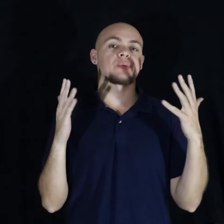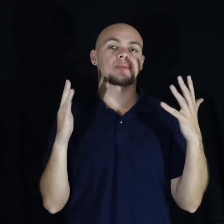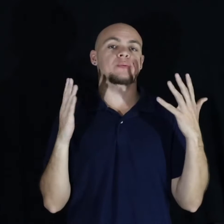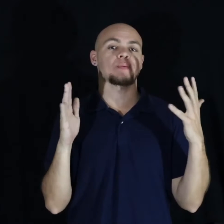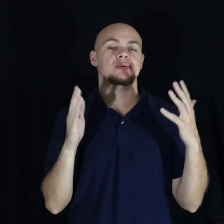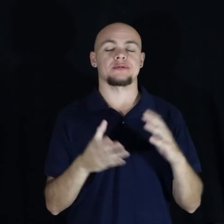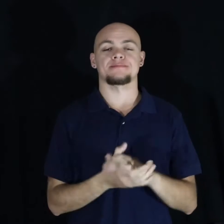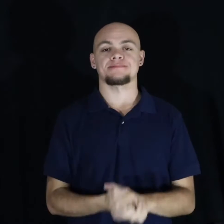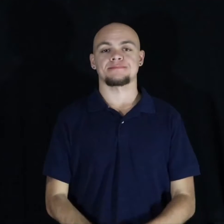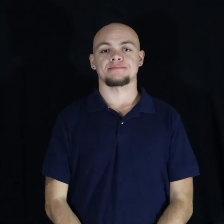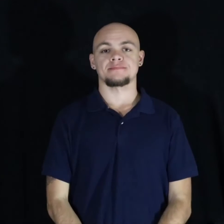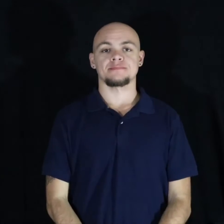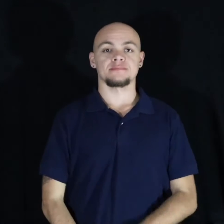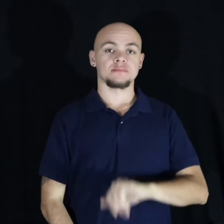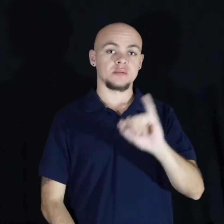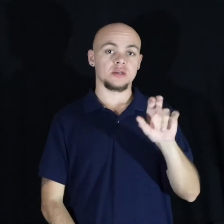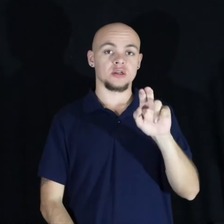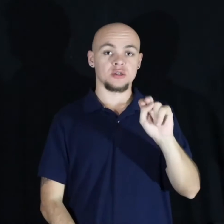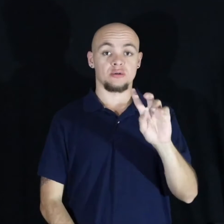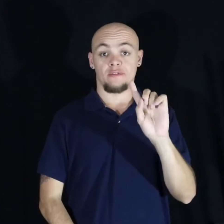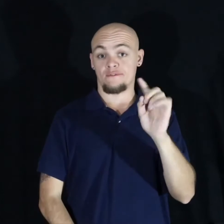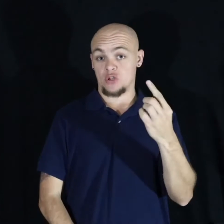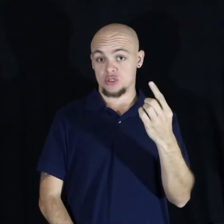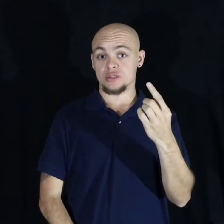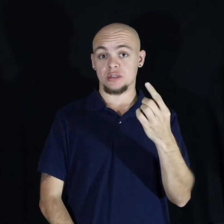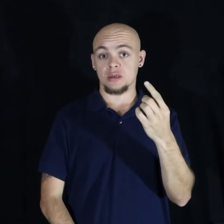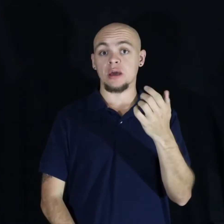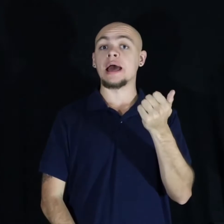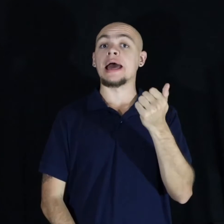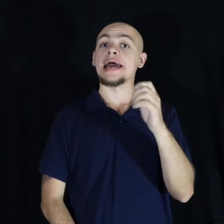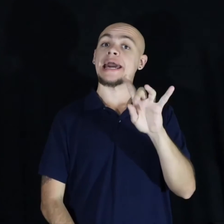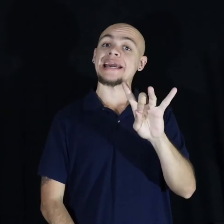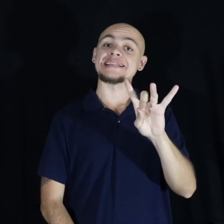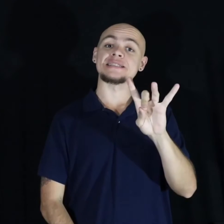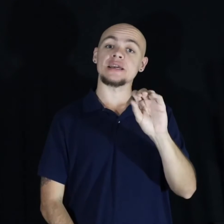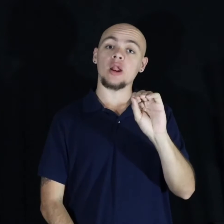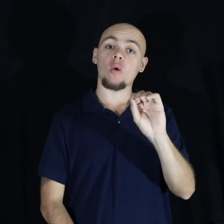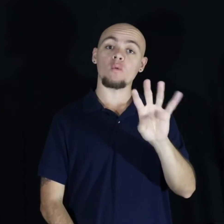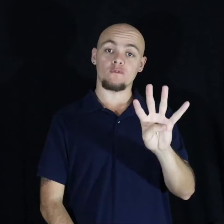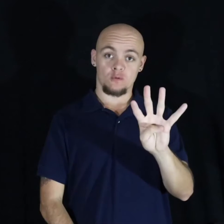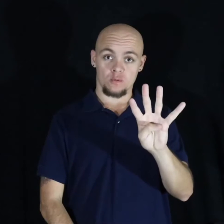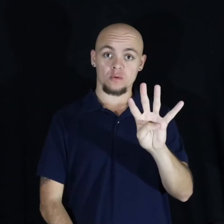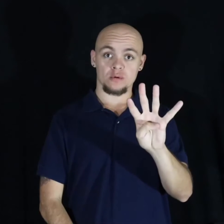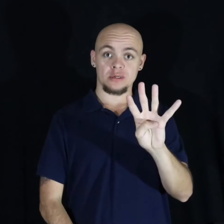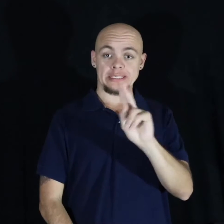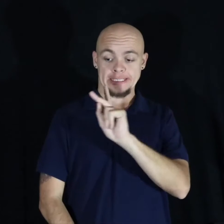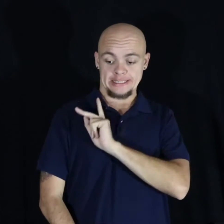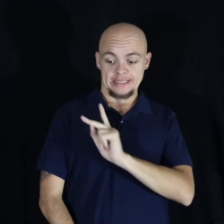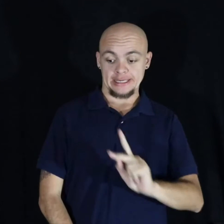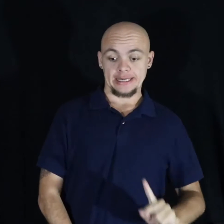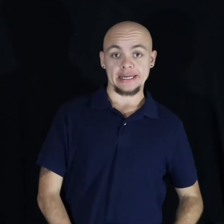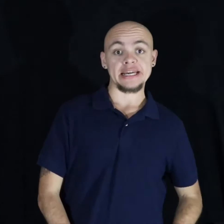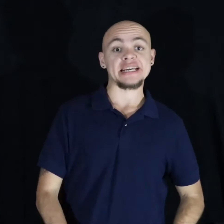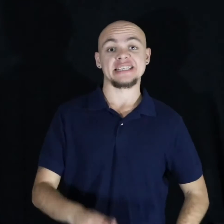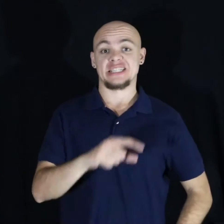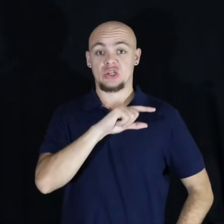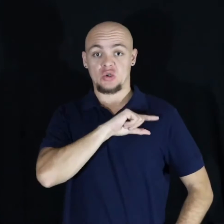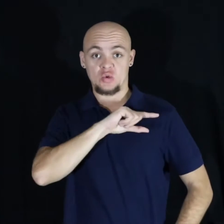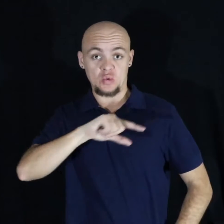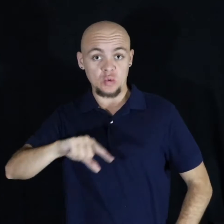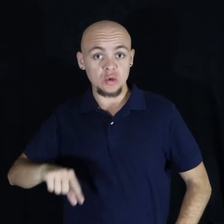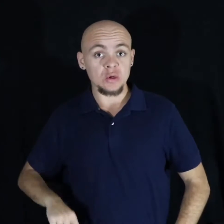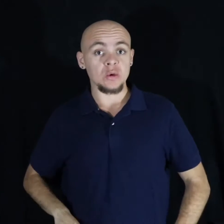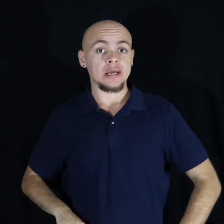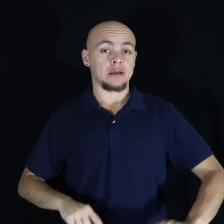January 1st, 1898. 1904, kings and queens and